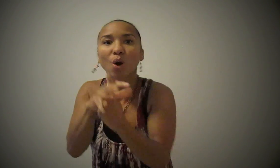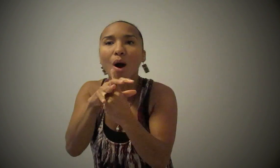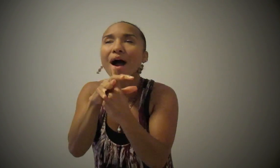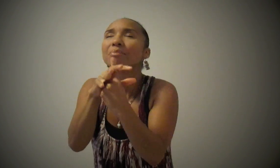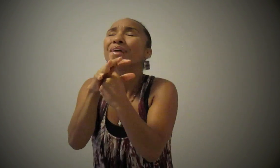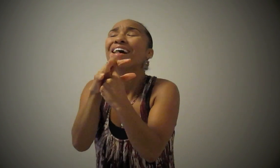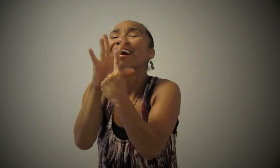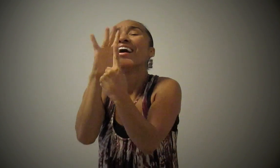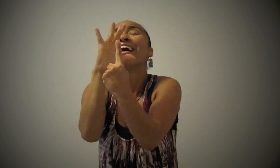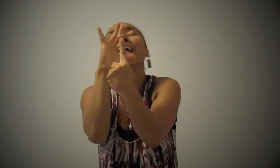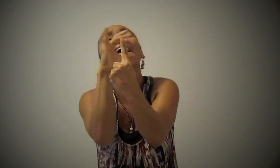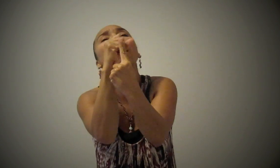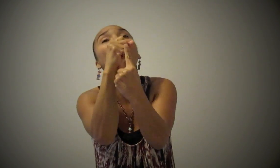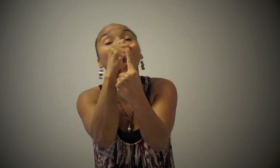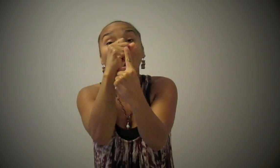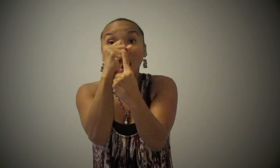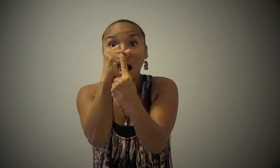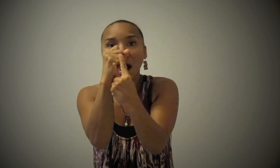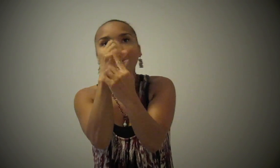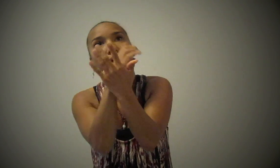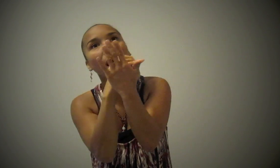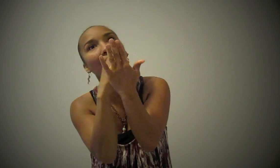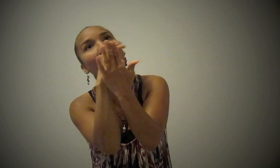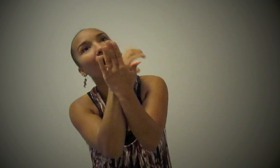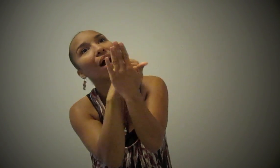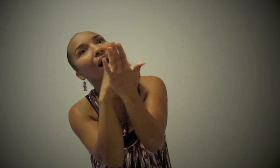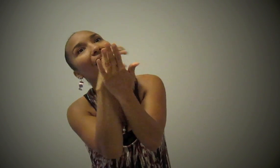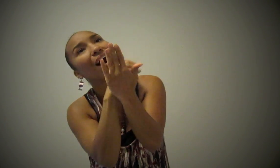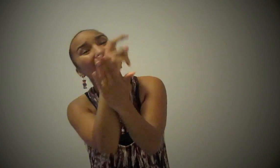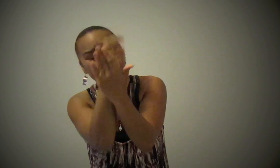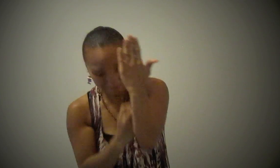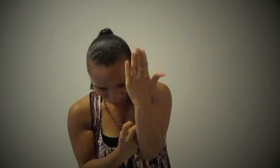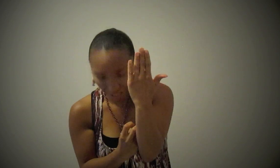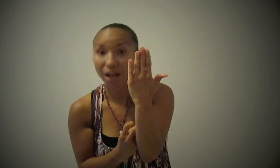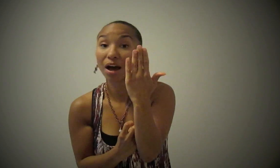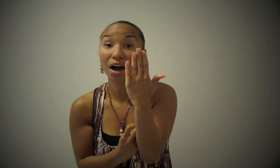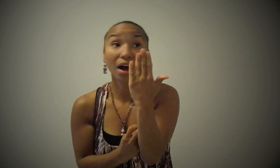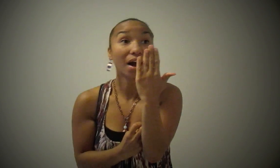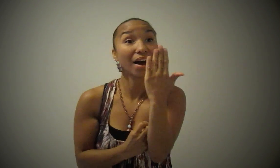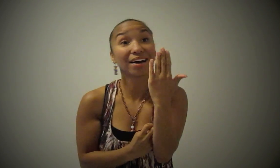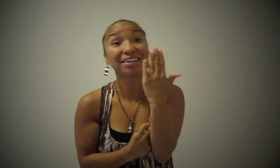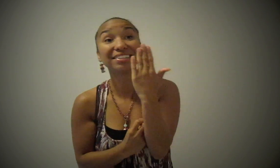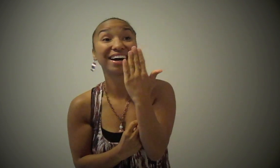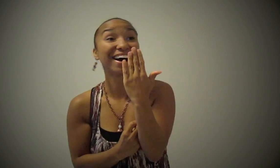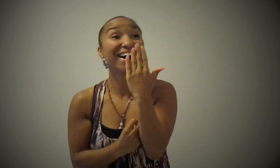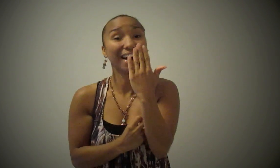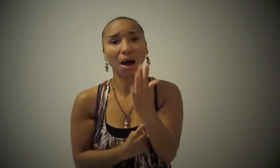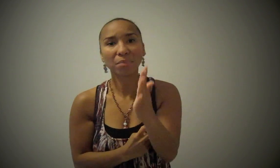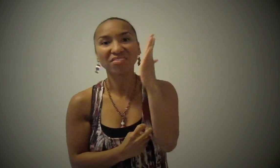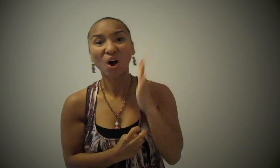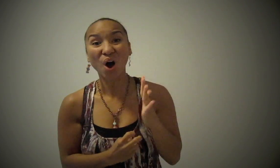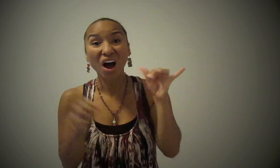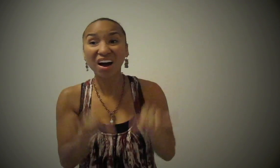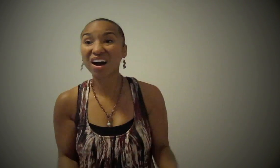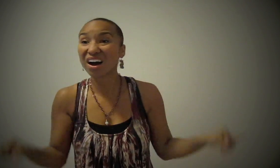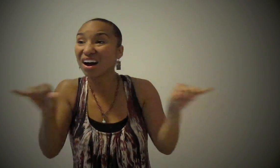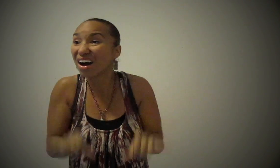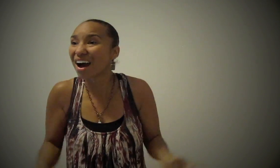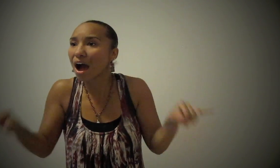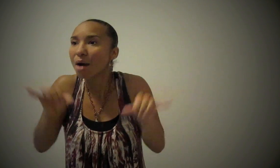so bad Before you came into my life I missed you so bad And if you know that I missed you so,